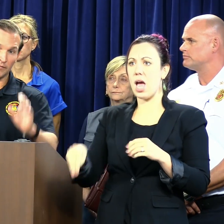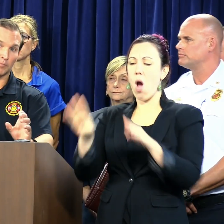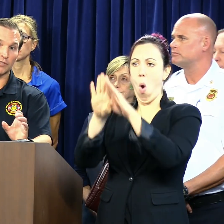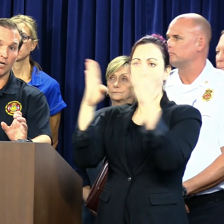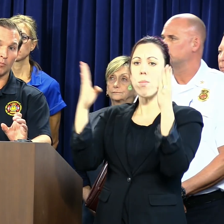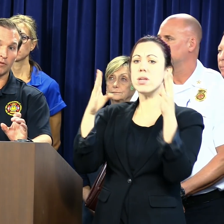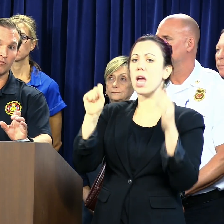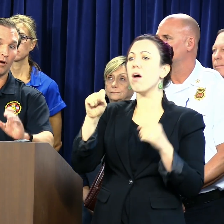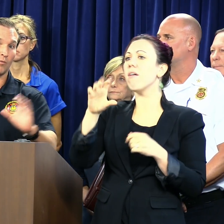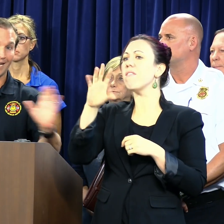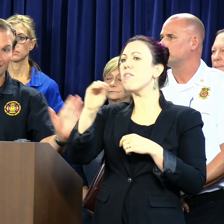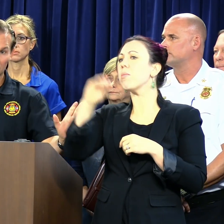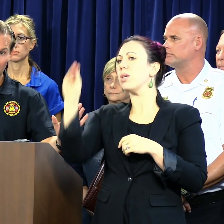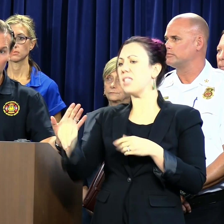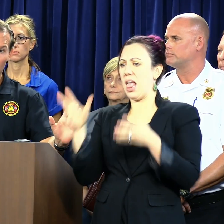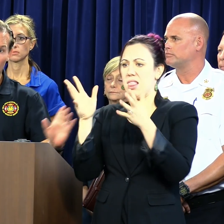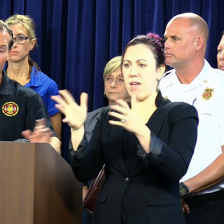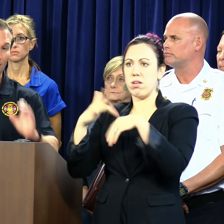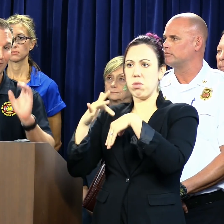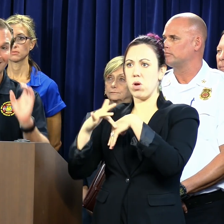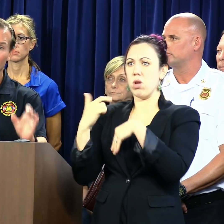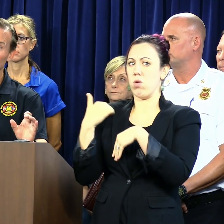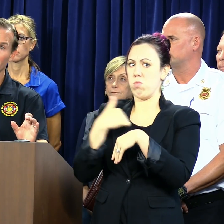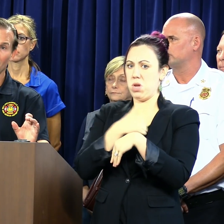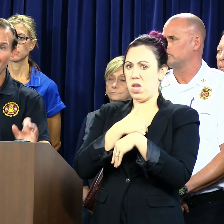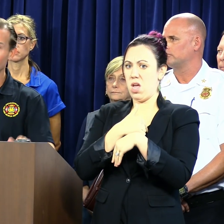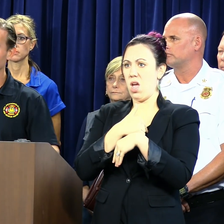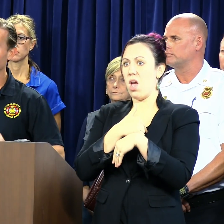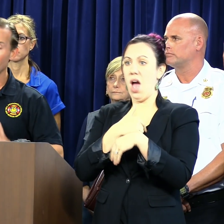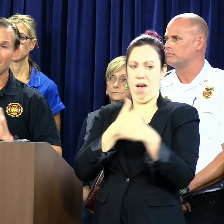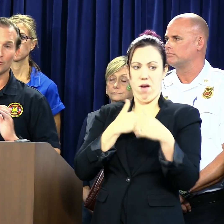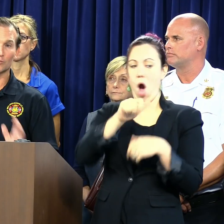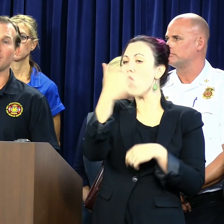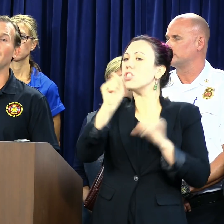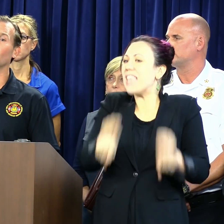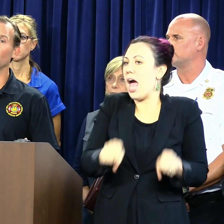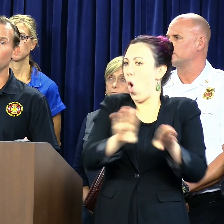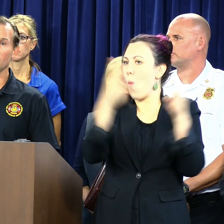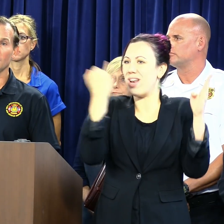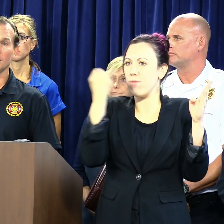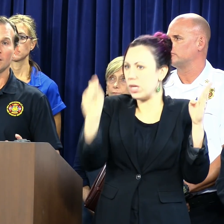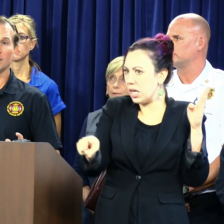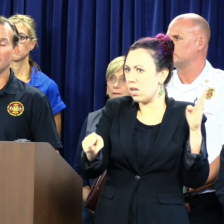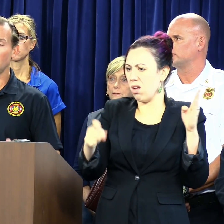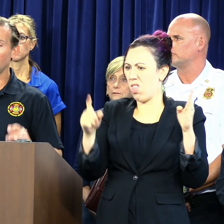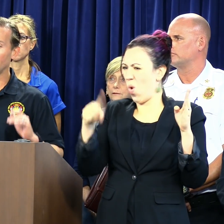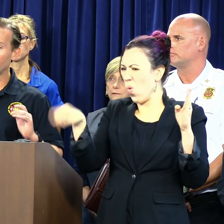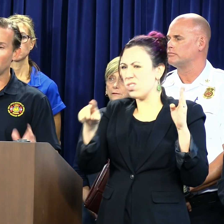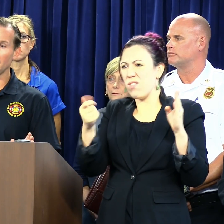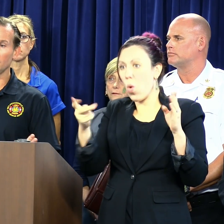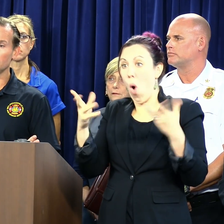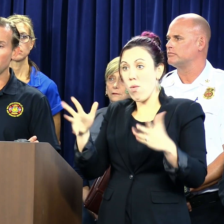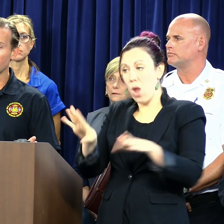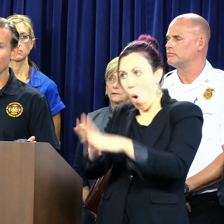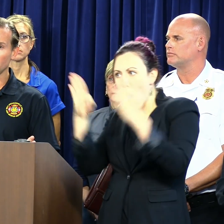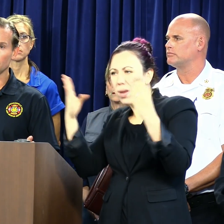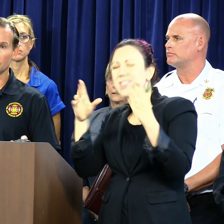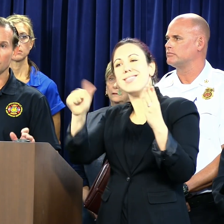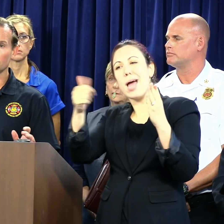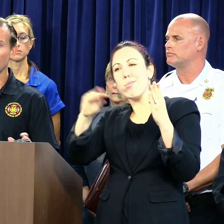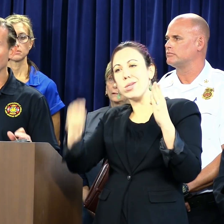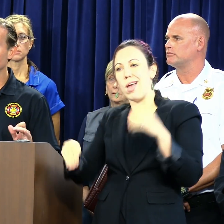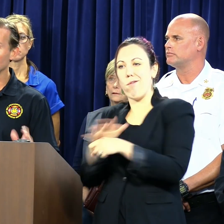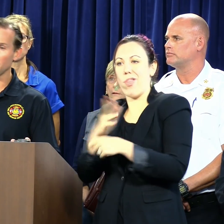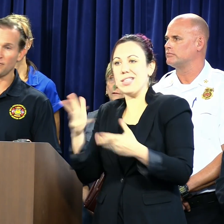So about 50 percent open of what we have scheduled to open and only 10 percent capacity. There's plenty of room. Anybody in those evacuation